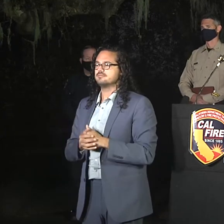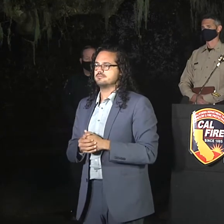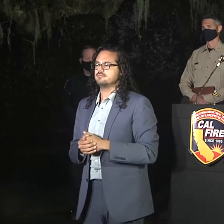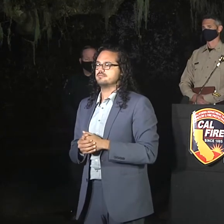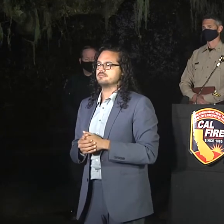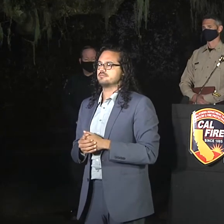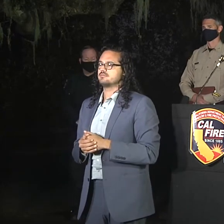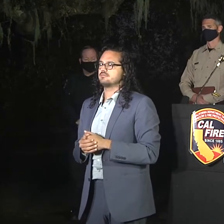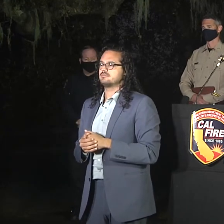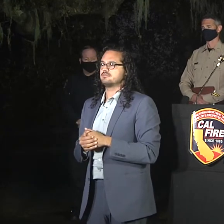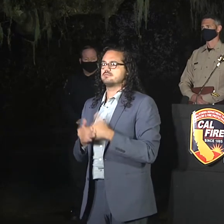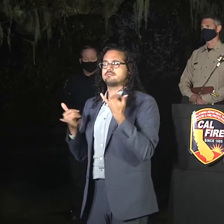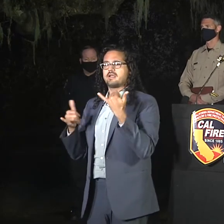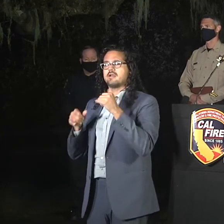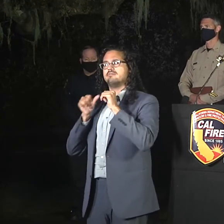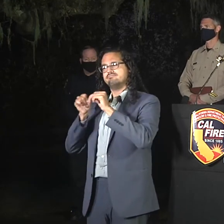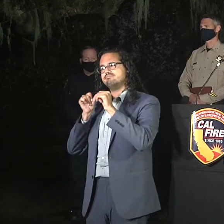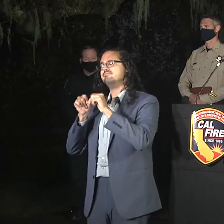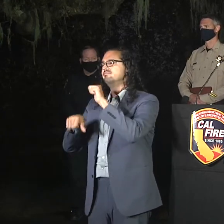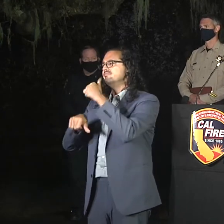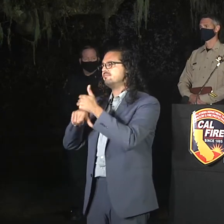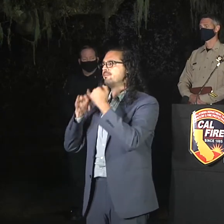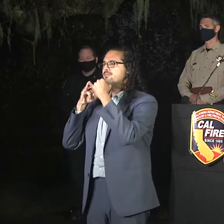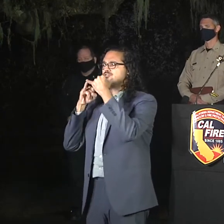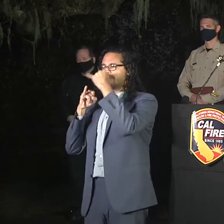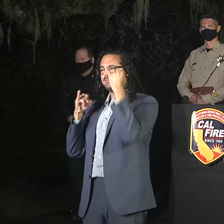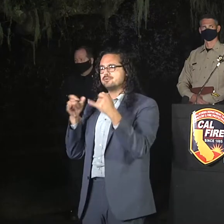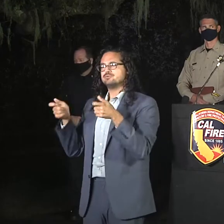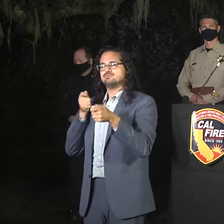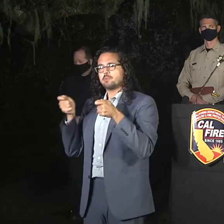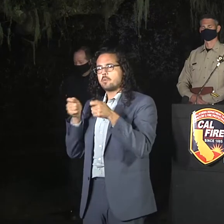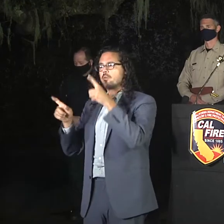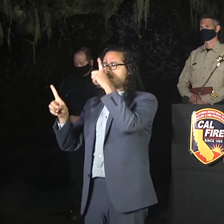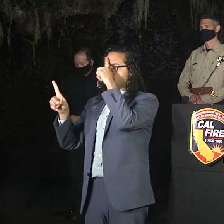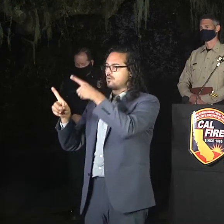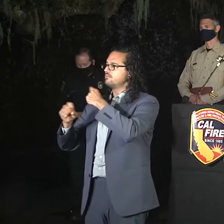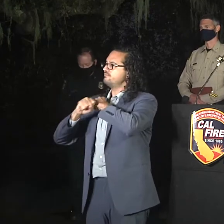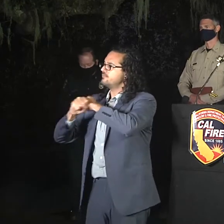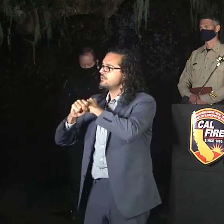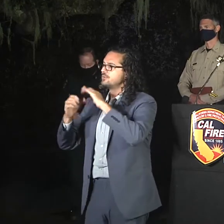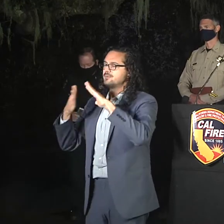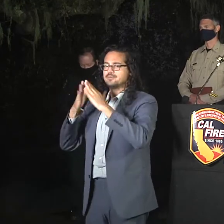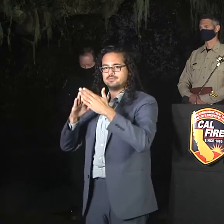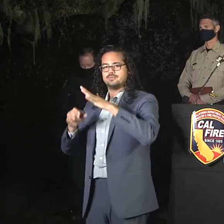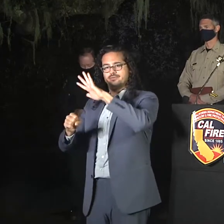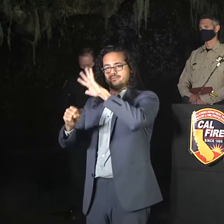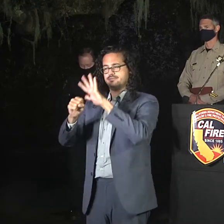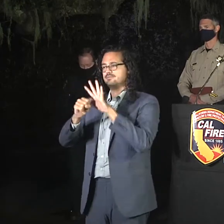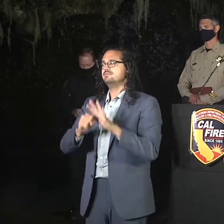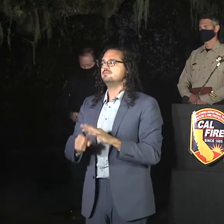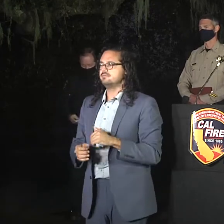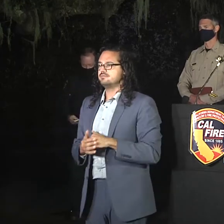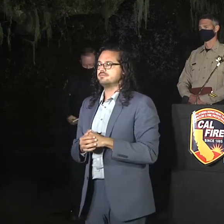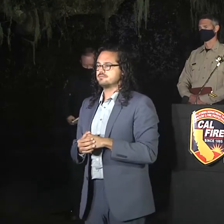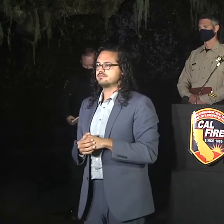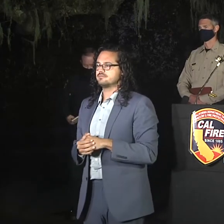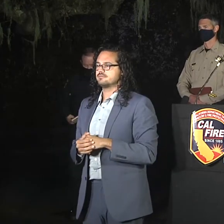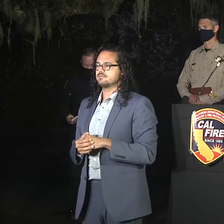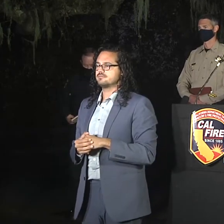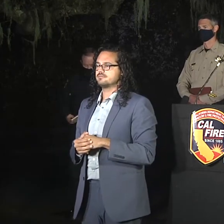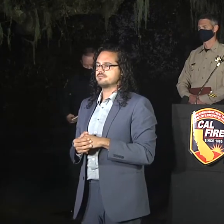protecting these communities and locking that off. With that said, obviously when the smoke starts to clear,